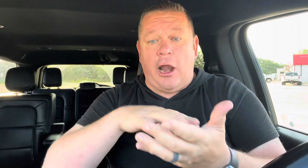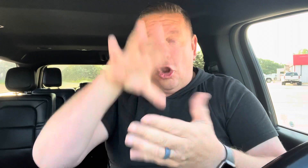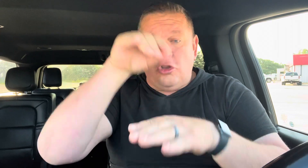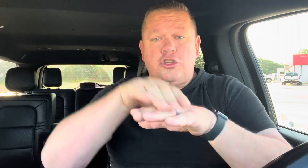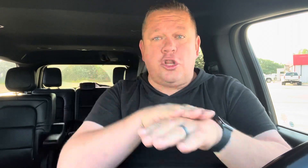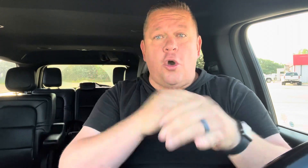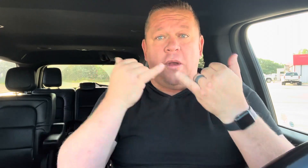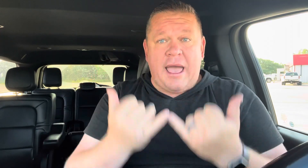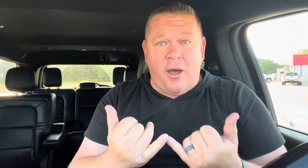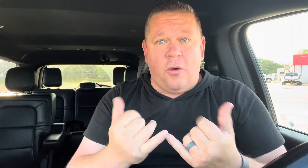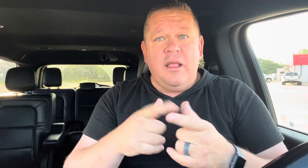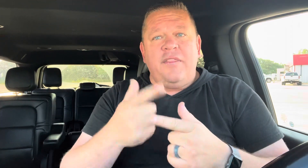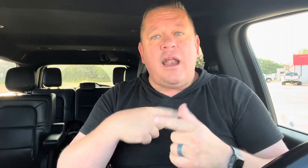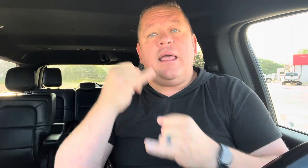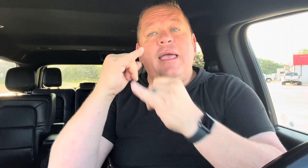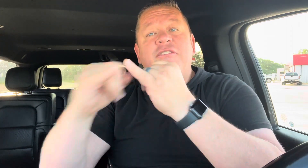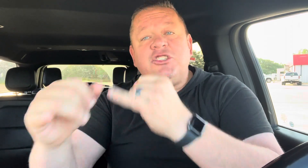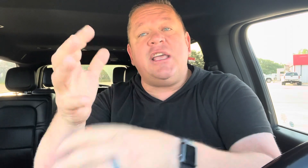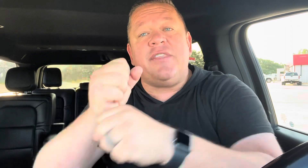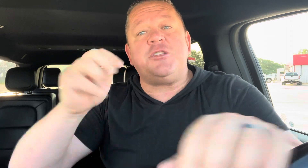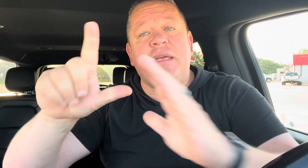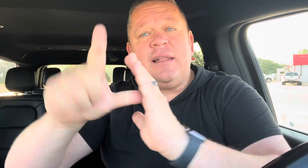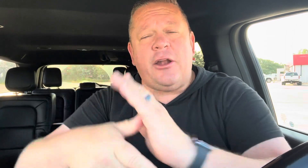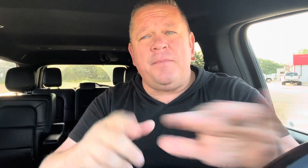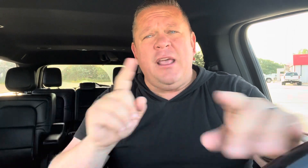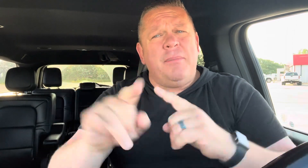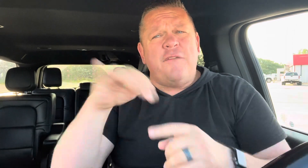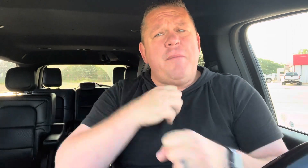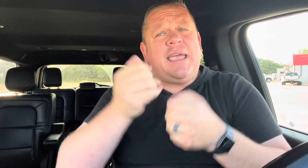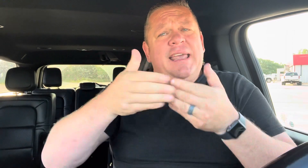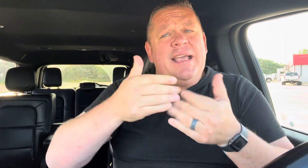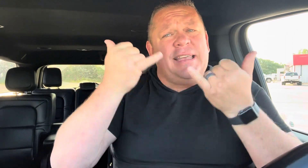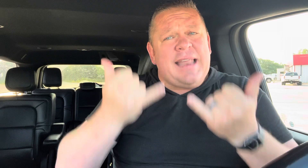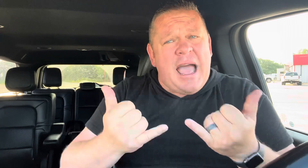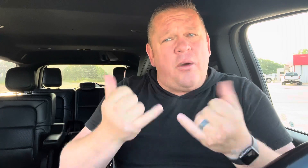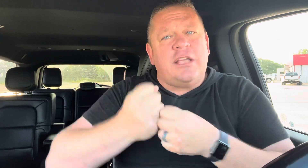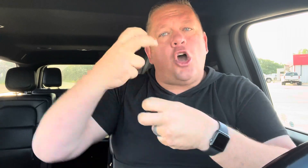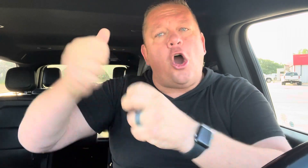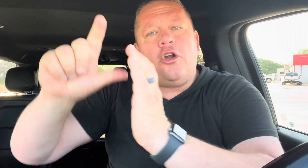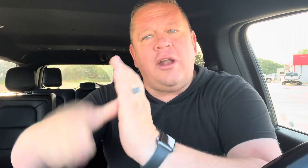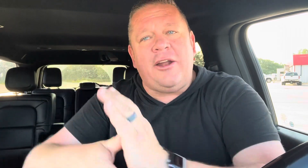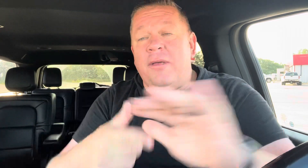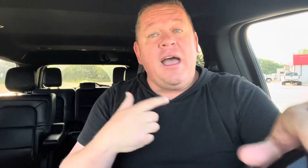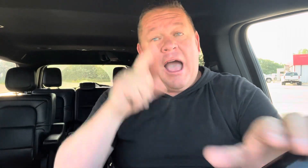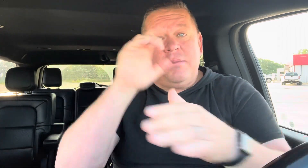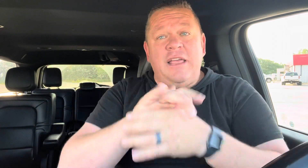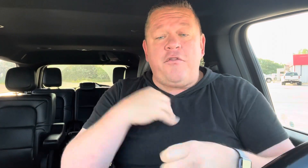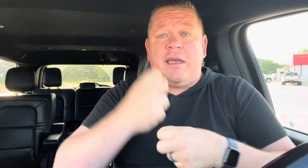learn slow now, then I'll eventually get the speed later. But if we make it easy now, it gets harder later. I believe if we make it